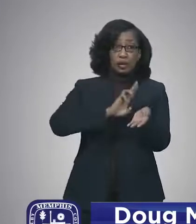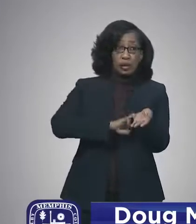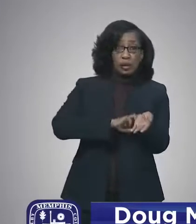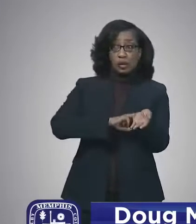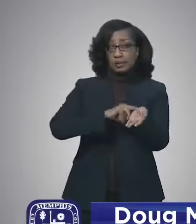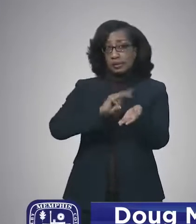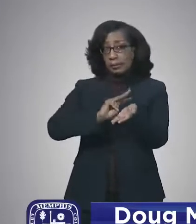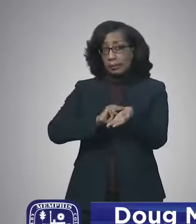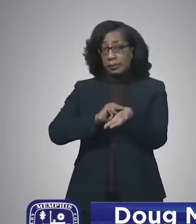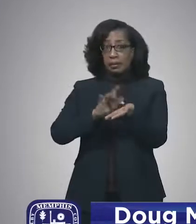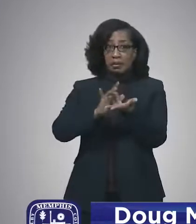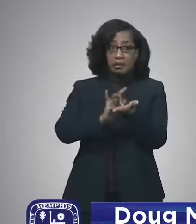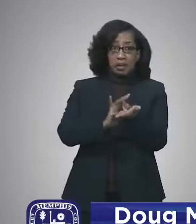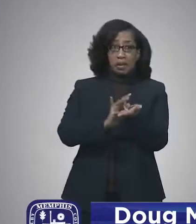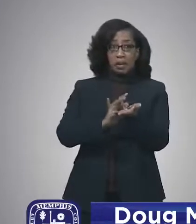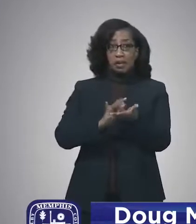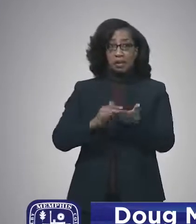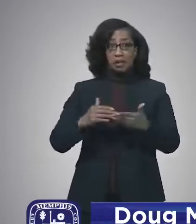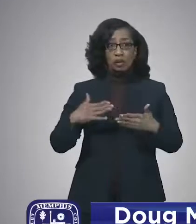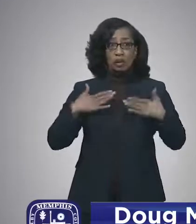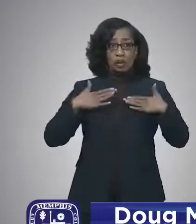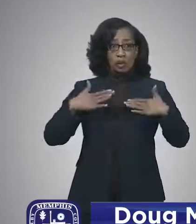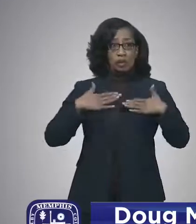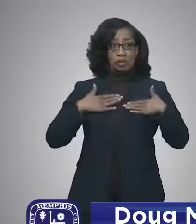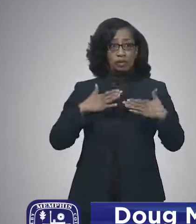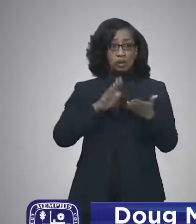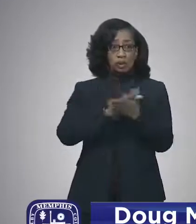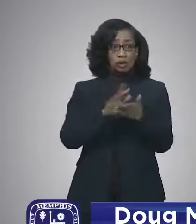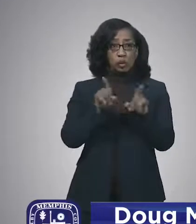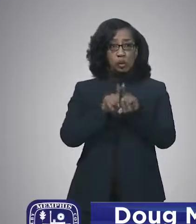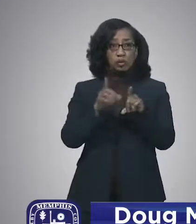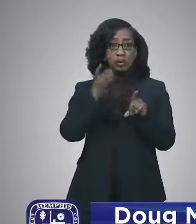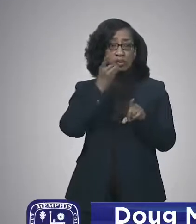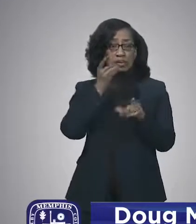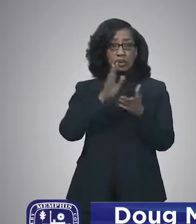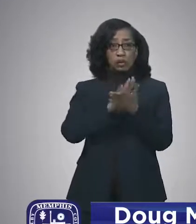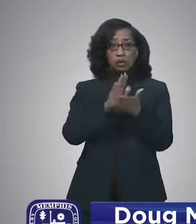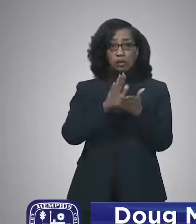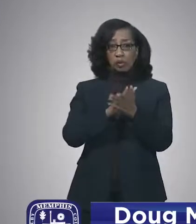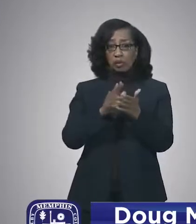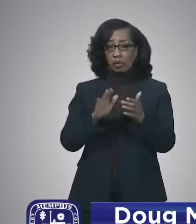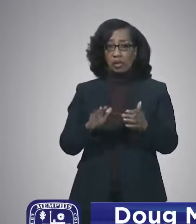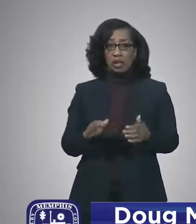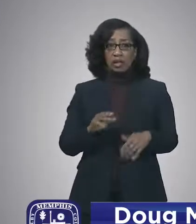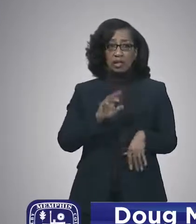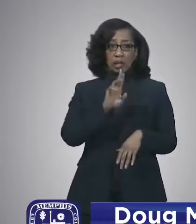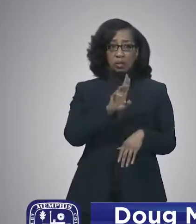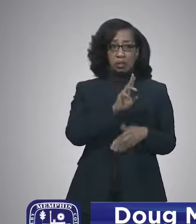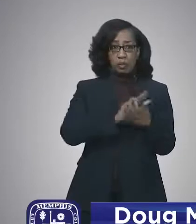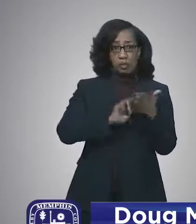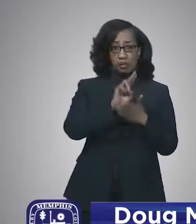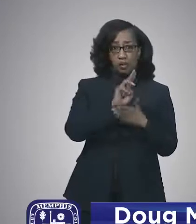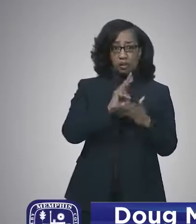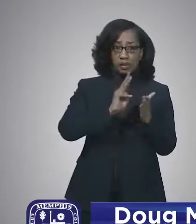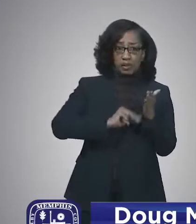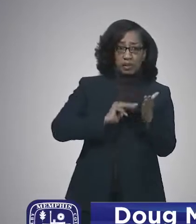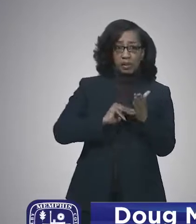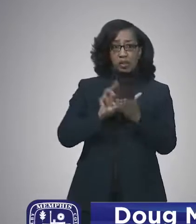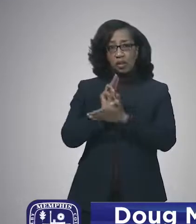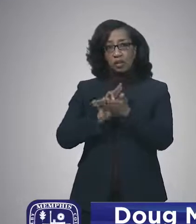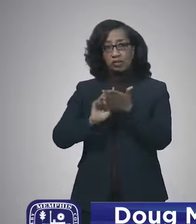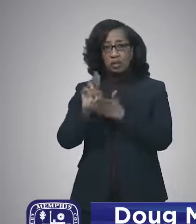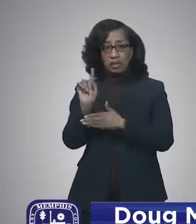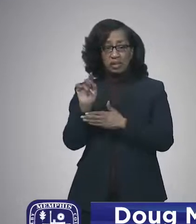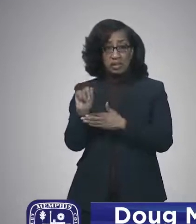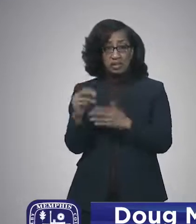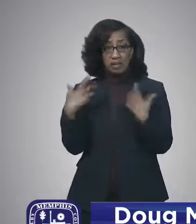medical, and respiratory therapy schools, as well as some of our dental schools, and everybody was involved. The University of Memphis, University of Tennessee Health Science